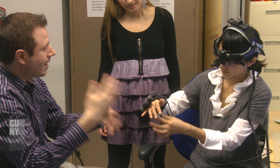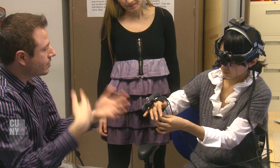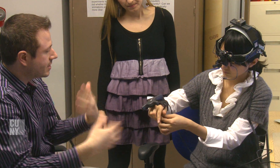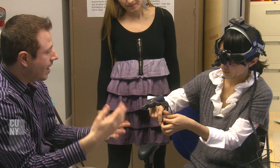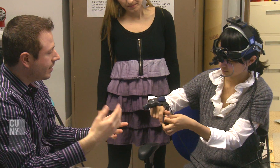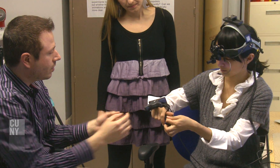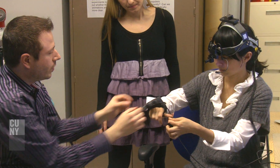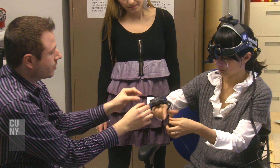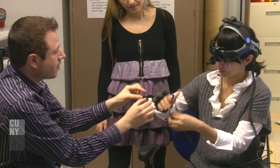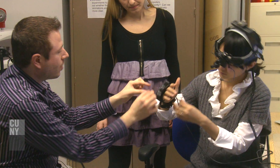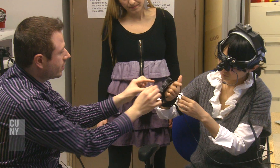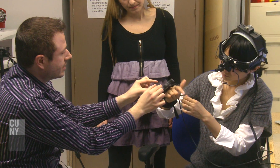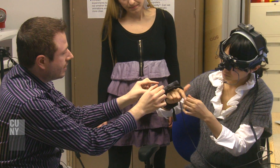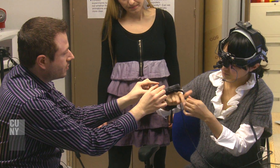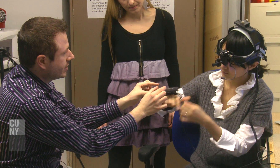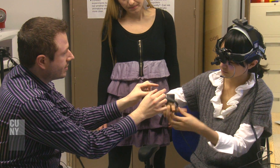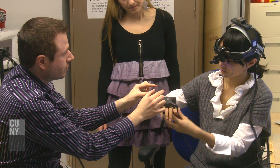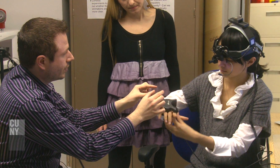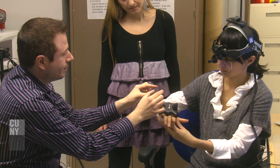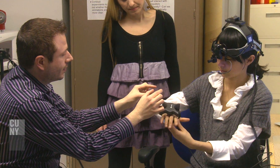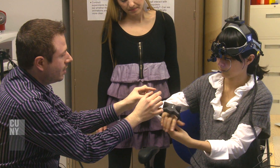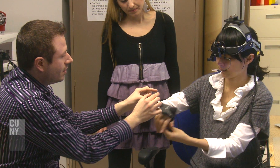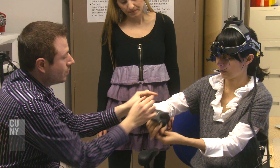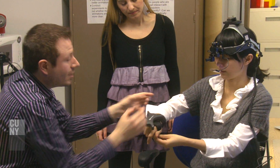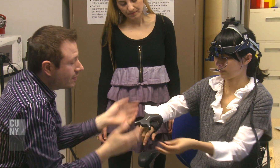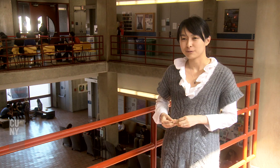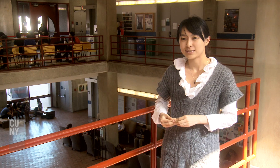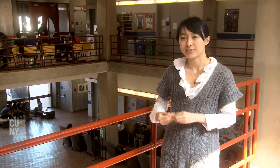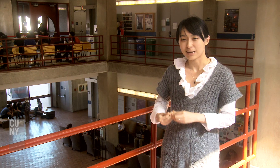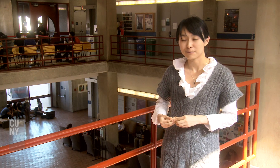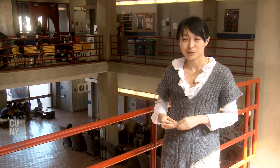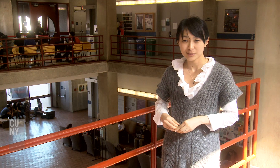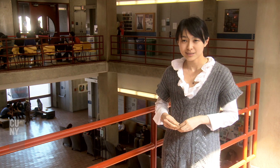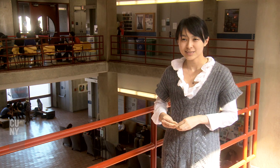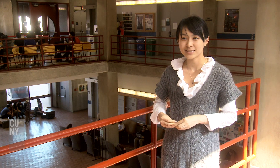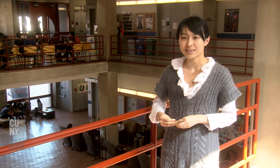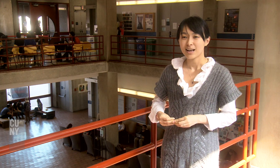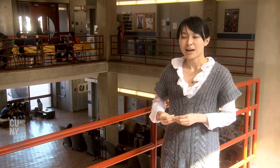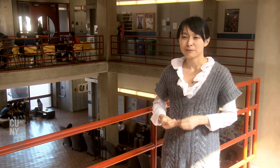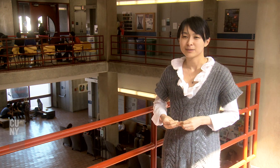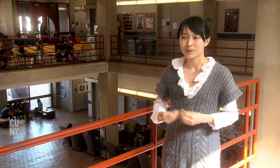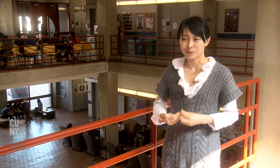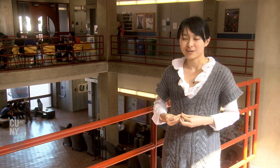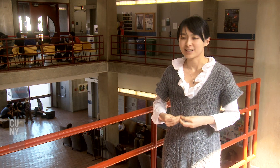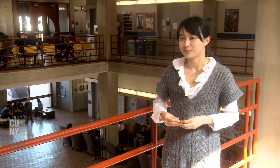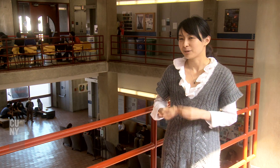the equipment, and I feel very interesting working with deaf students. I found my work is very